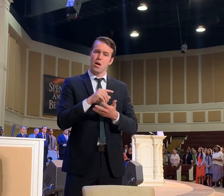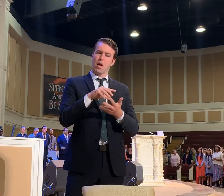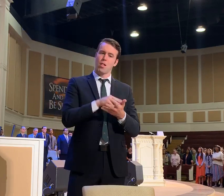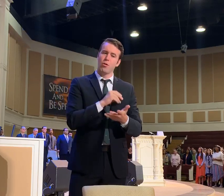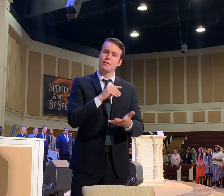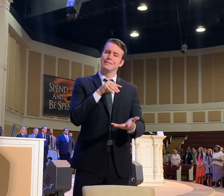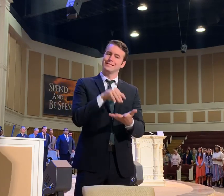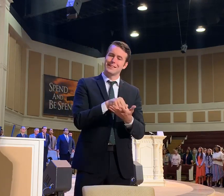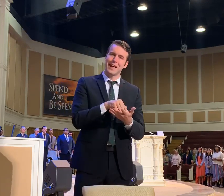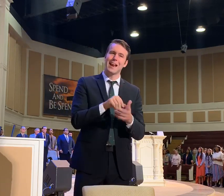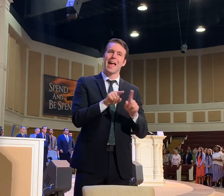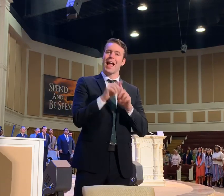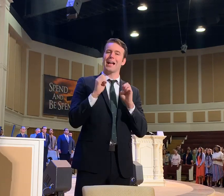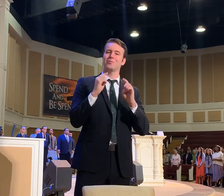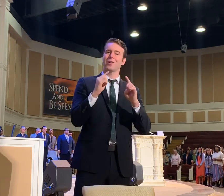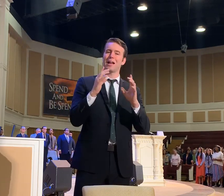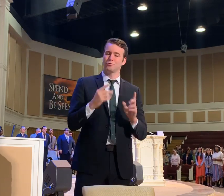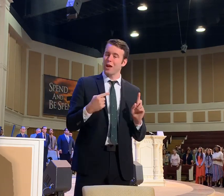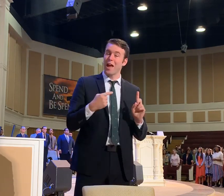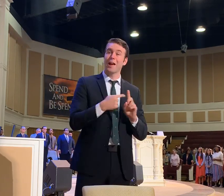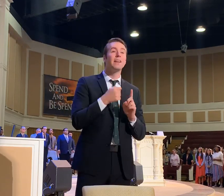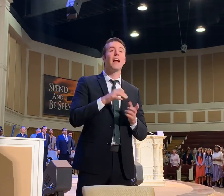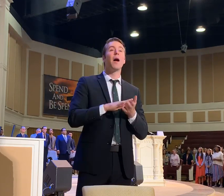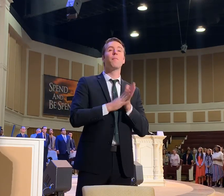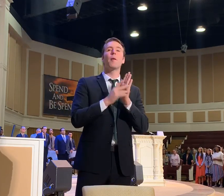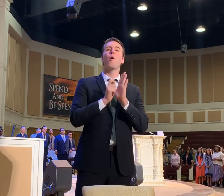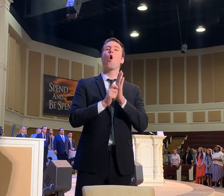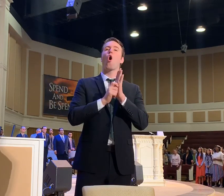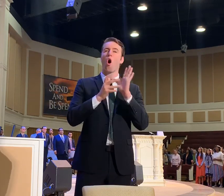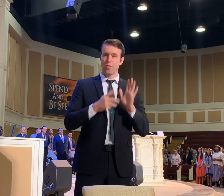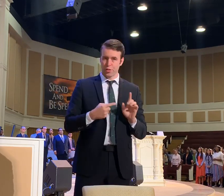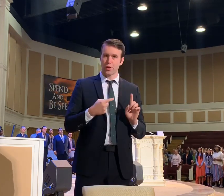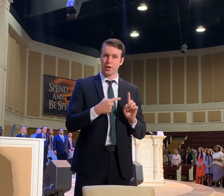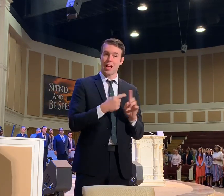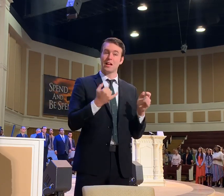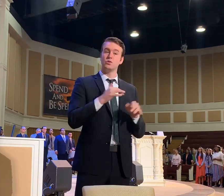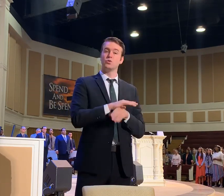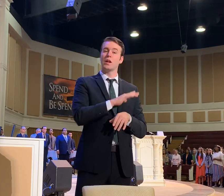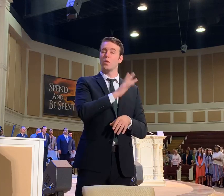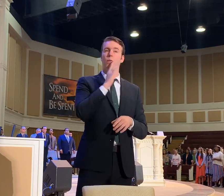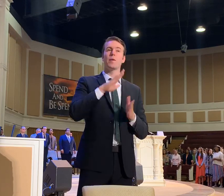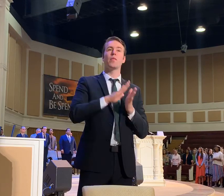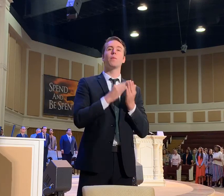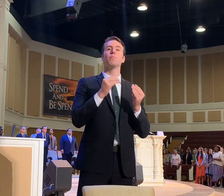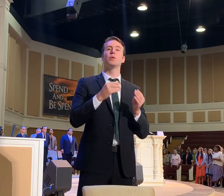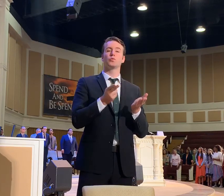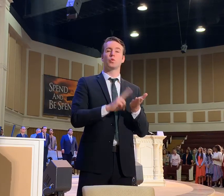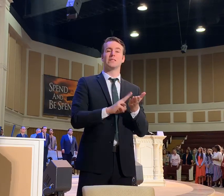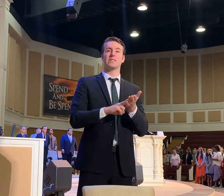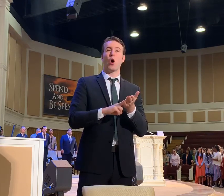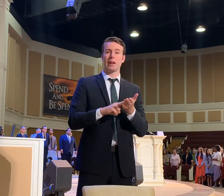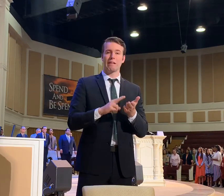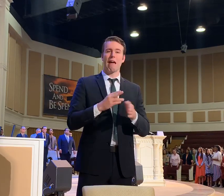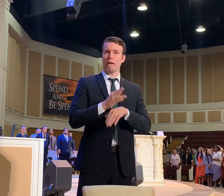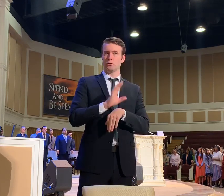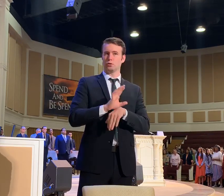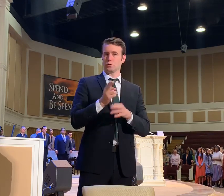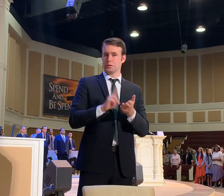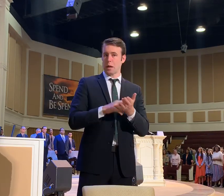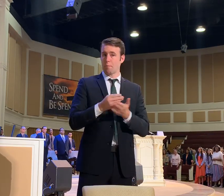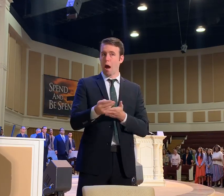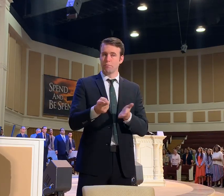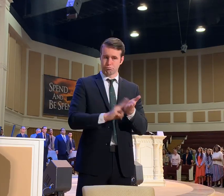and studied and as an educator, he's now an author. And tonight, he's going to be in the bookstore signing these out for church.